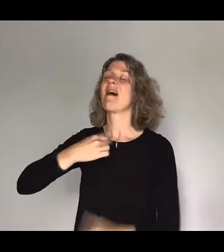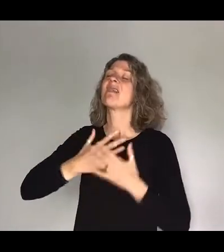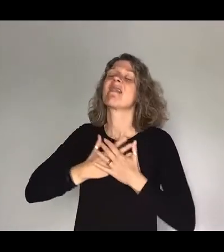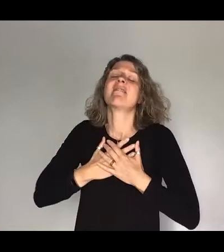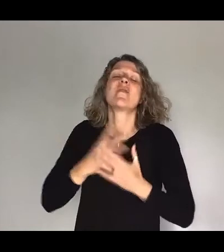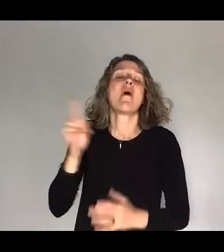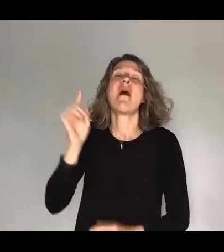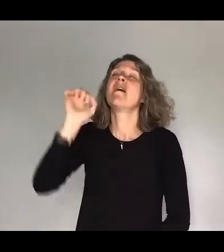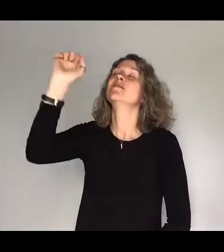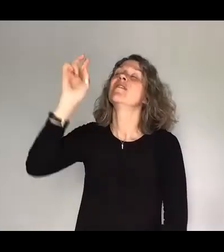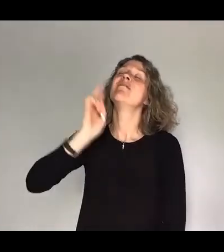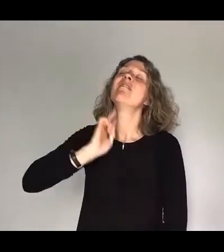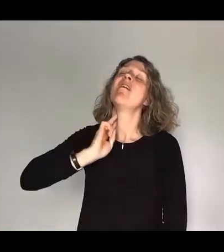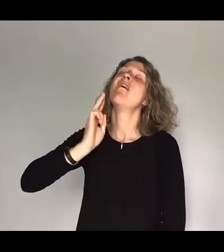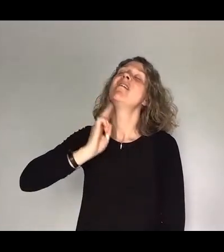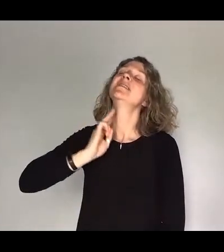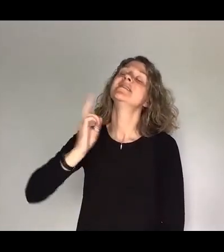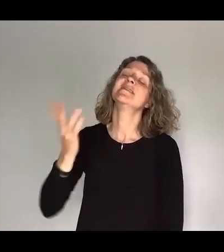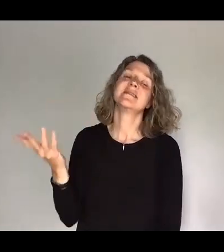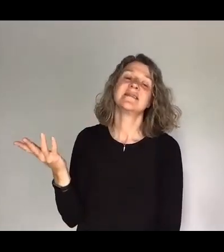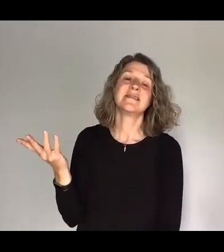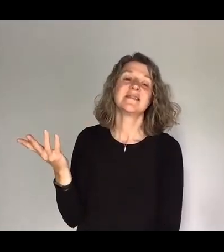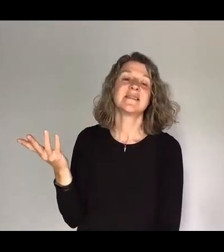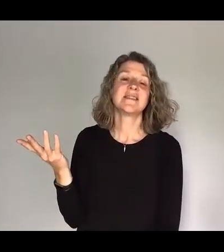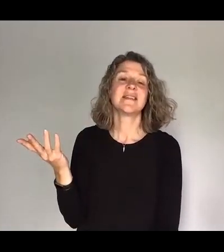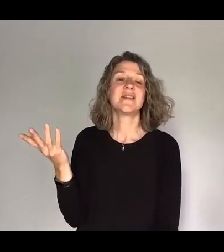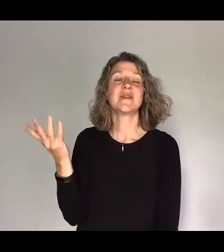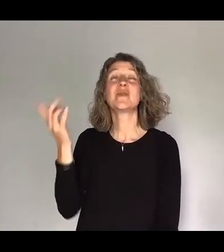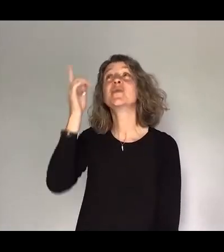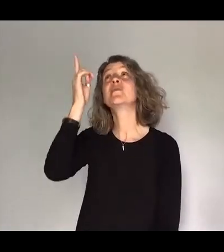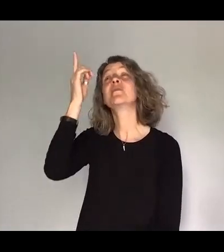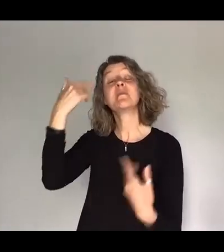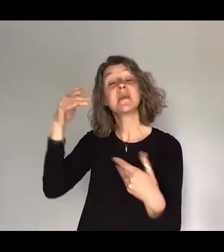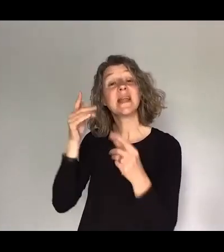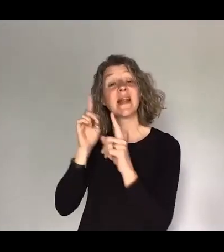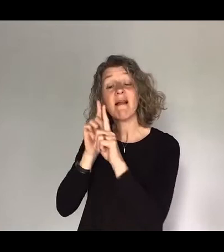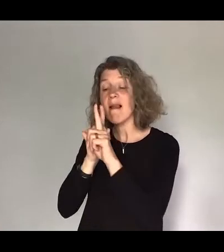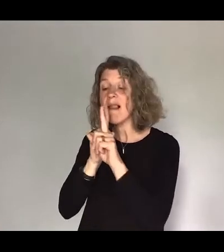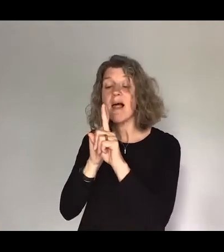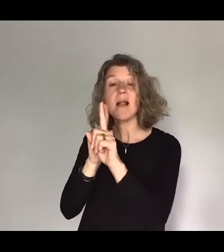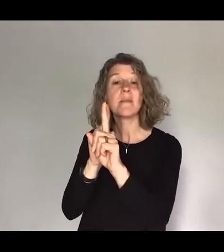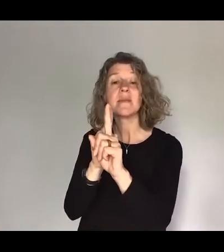voice Jesus you led me through the fire